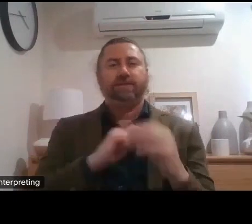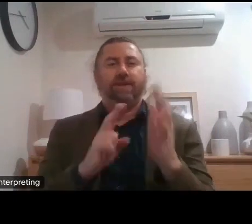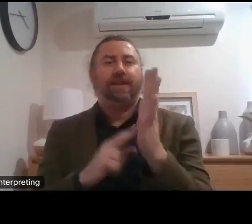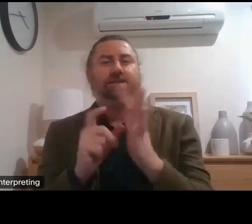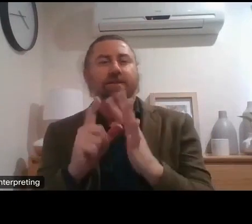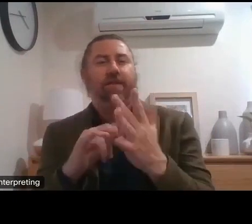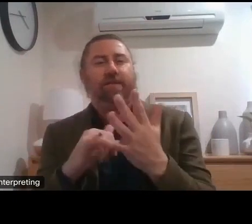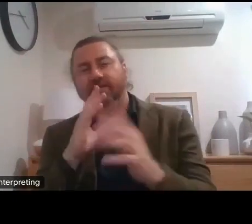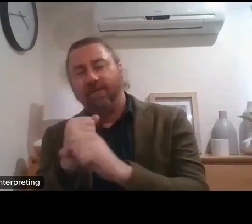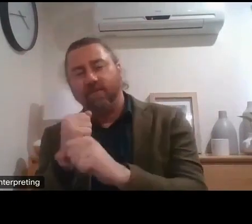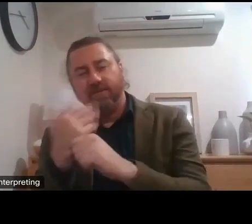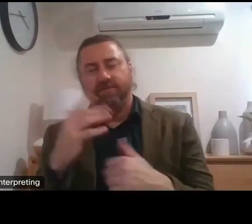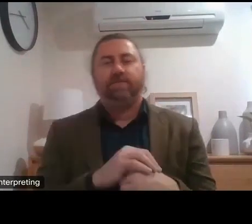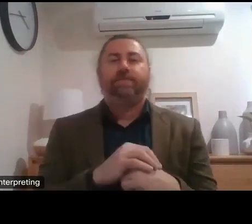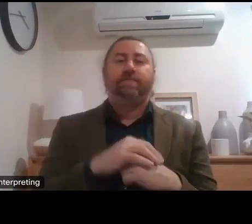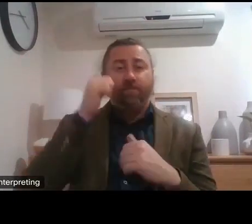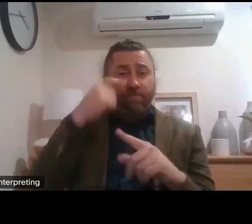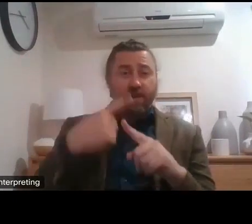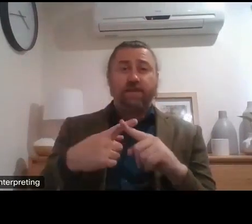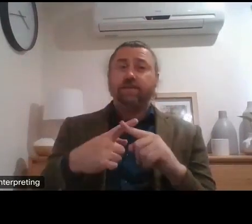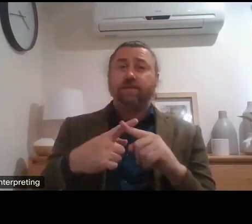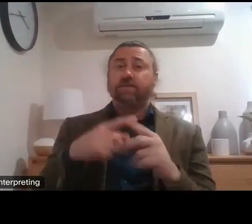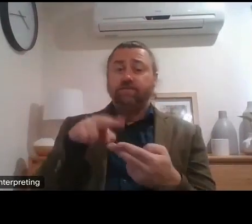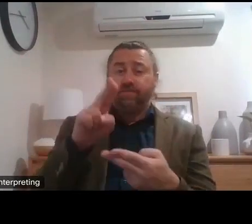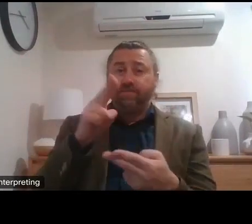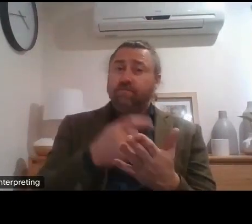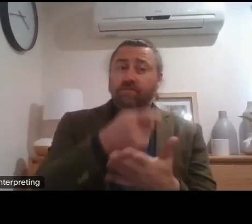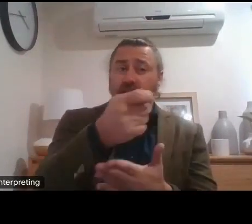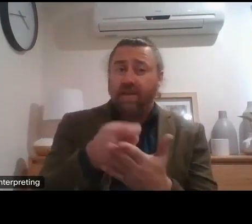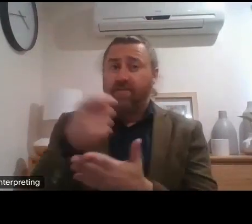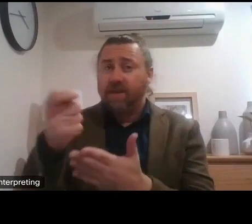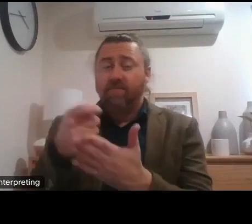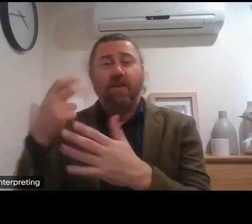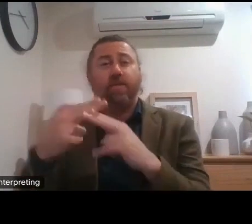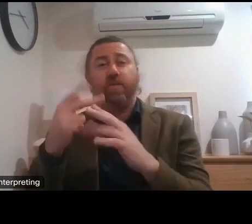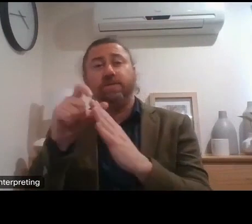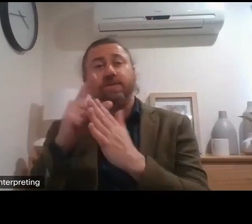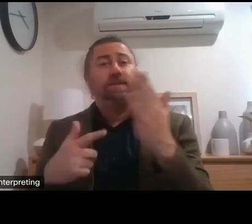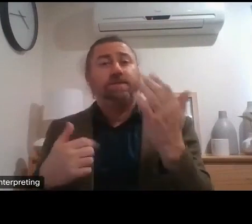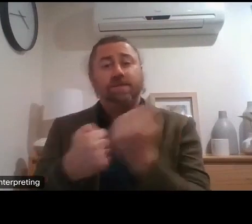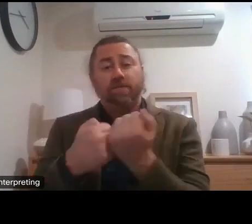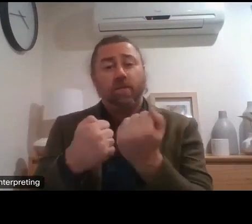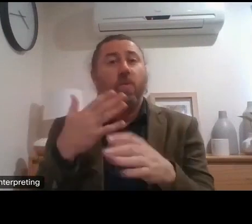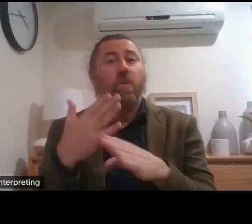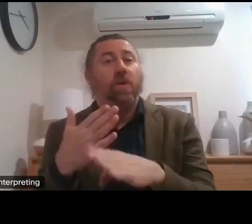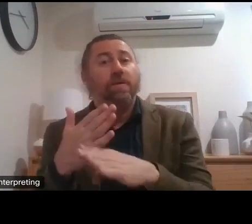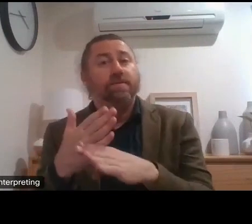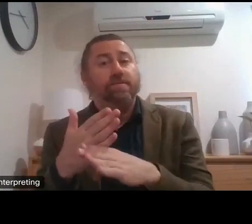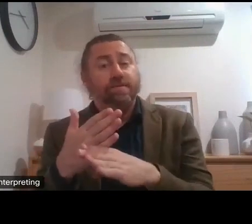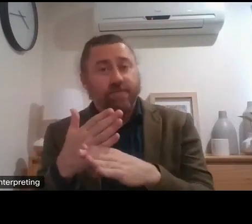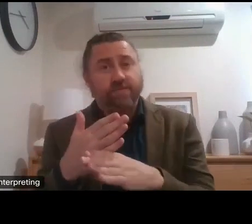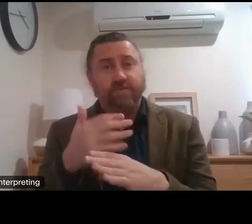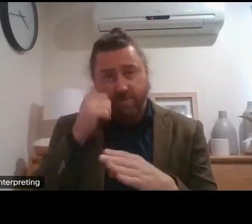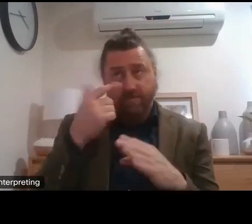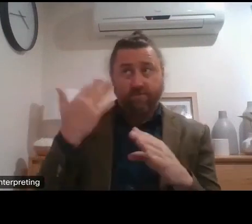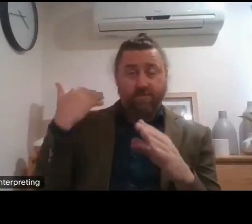that we passed on the payments, the increased payments for our disability support workers in the beginning of